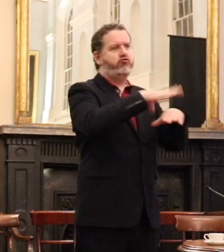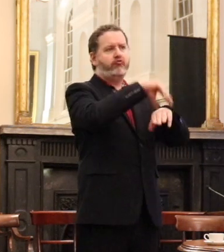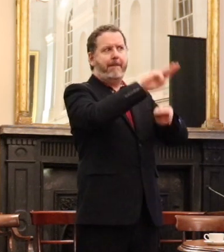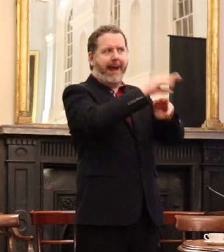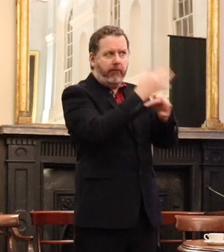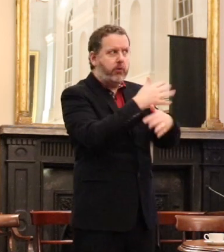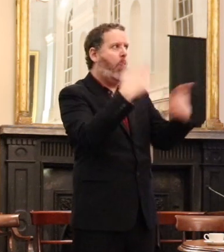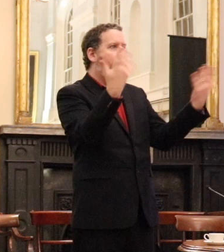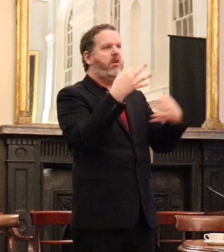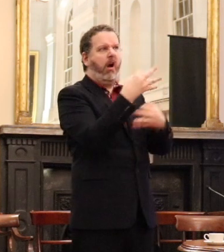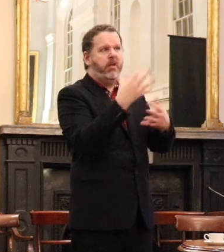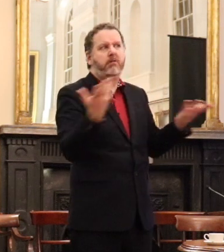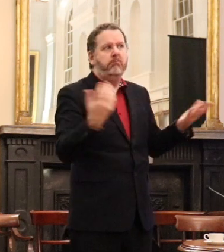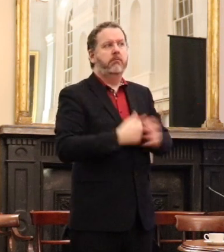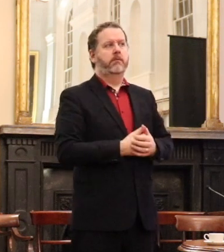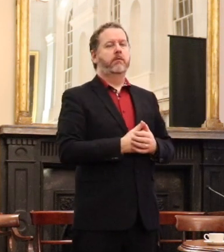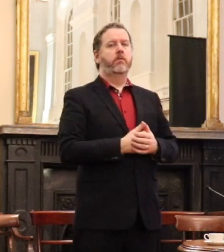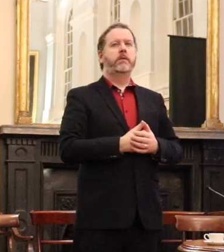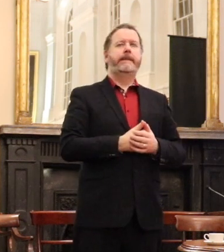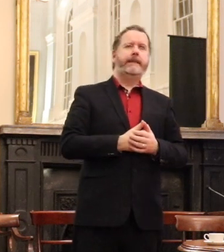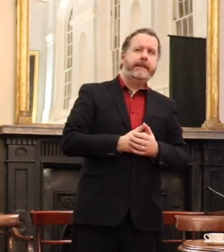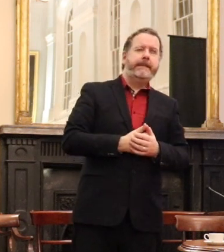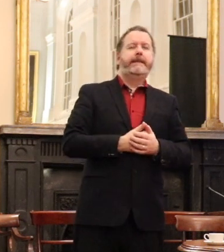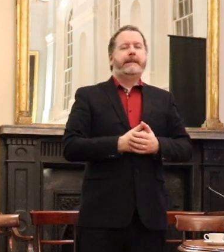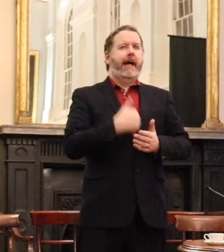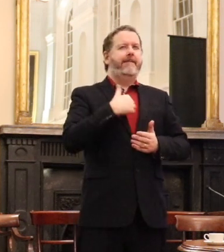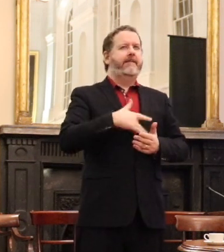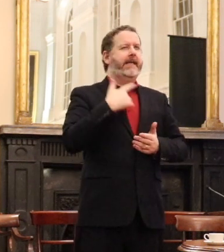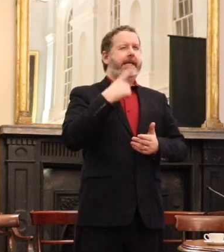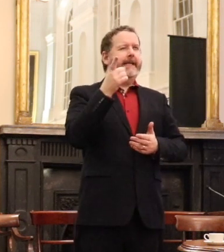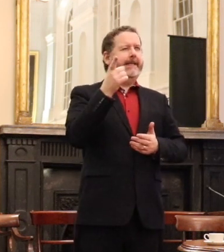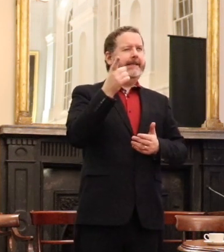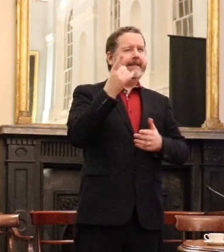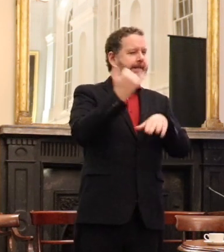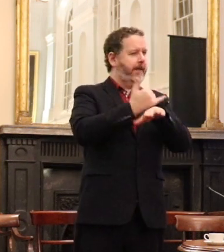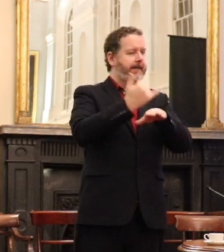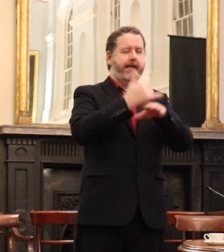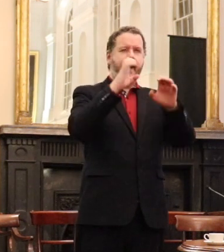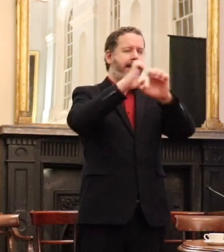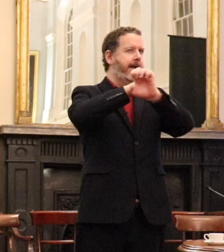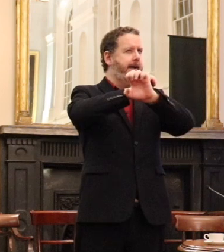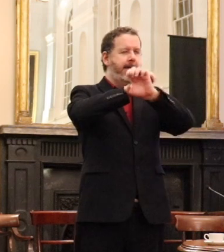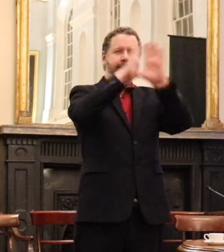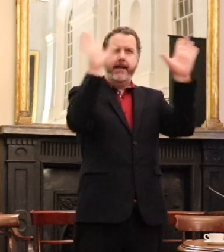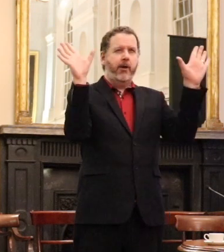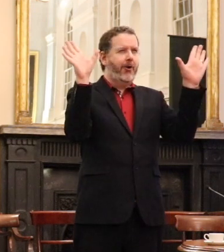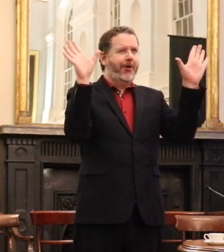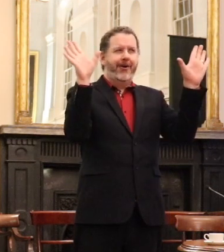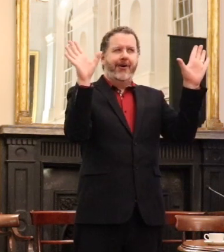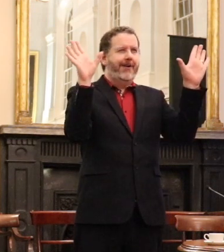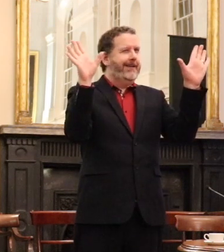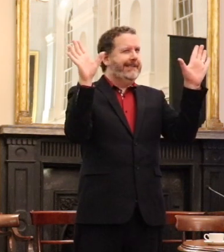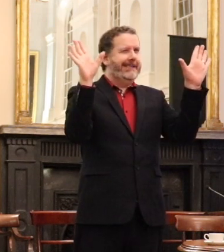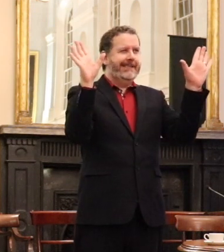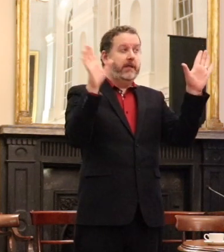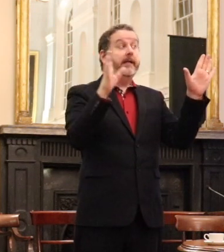gardener I don't think it's entirely clear yet what exactly what exactly are we going to have to say about